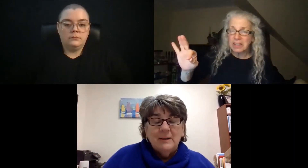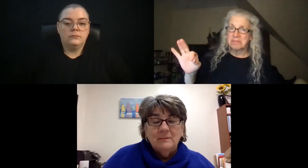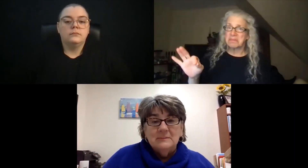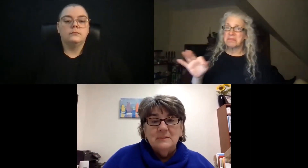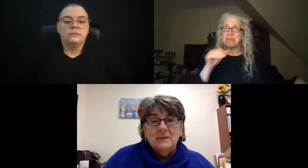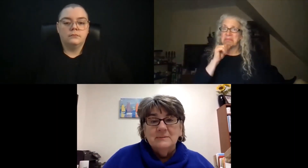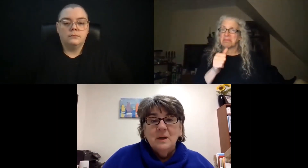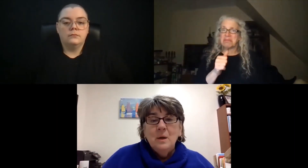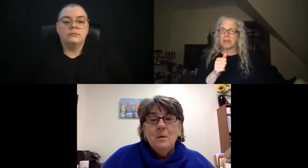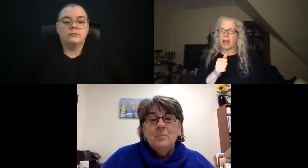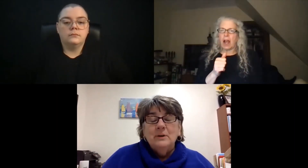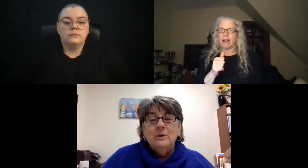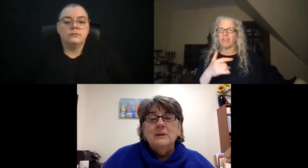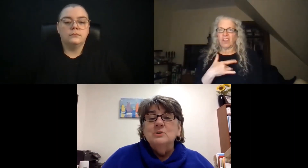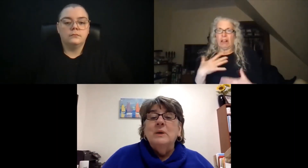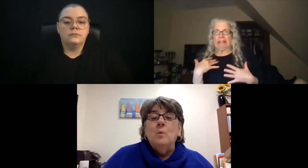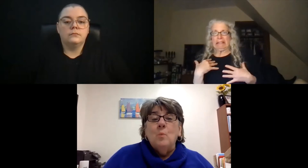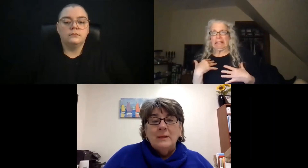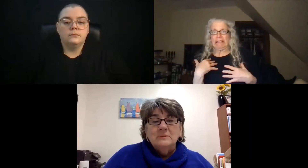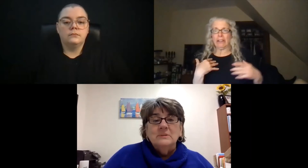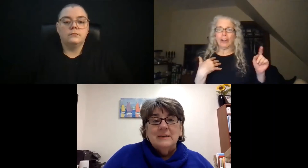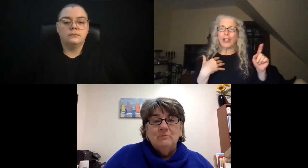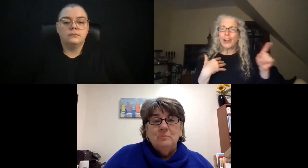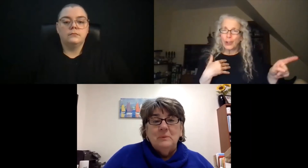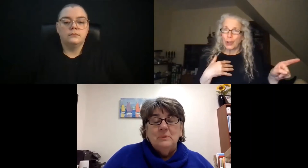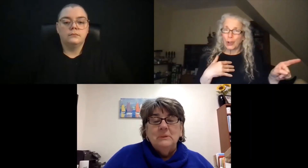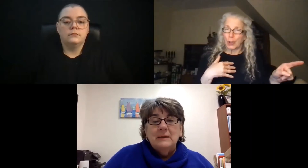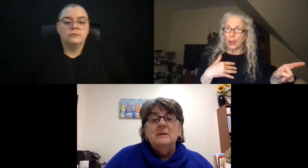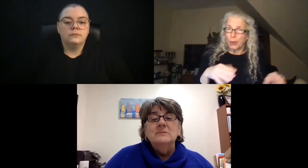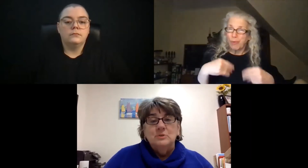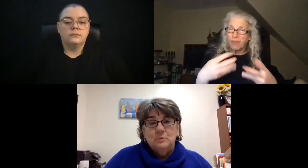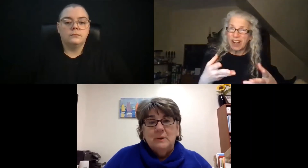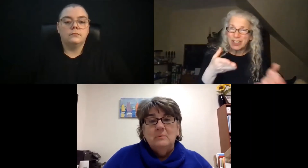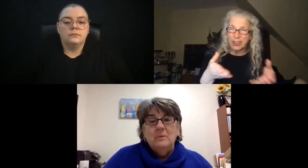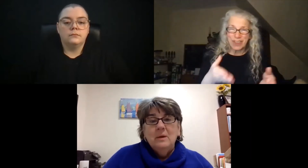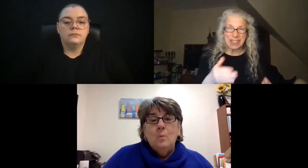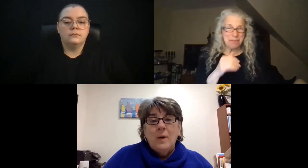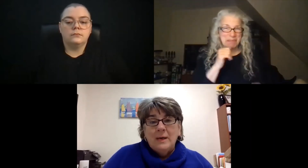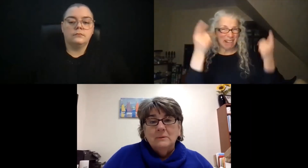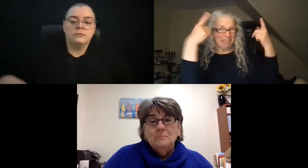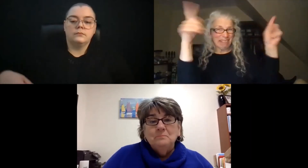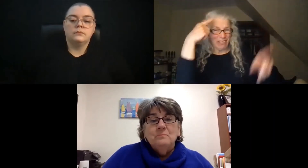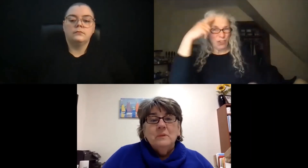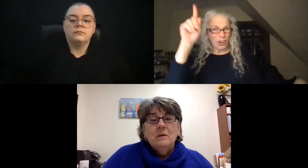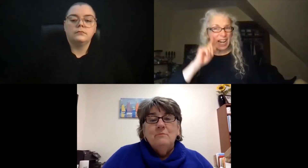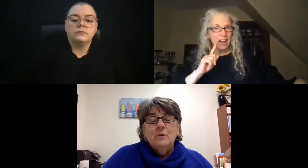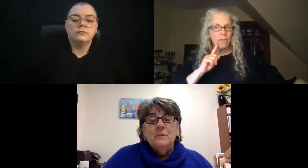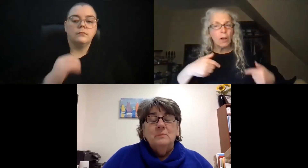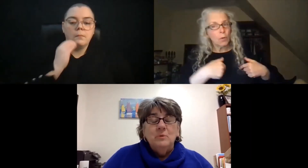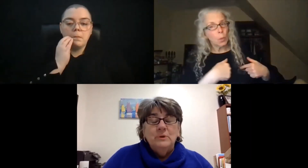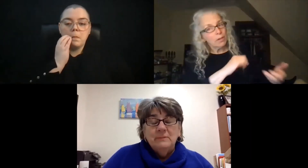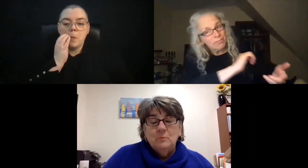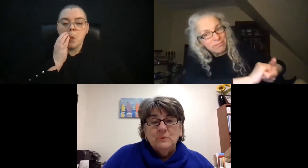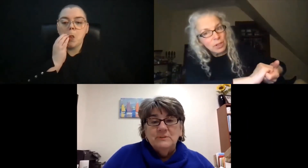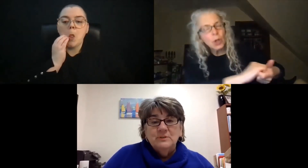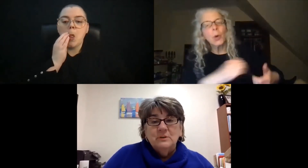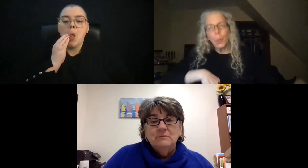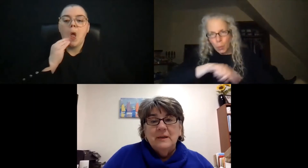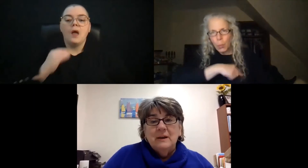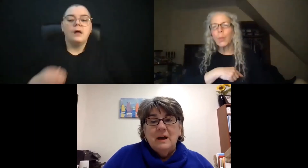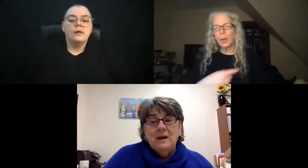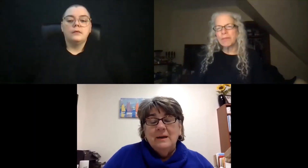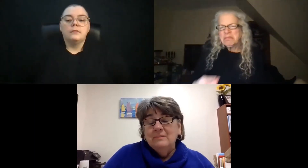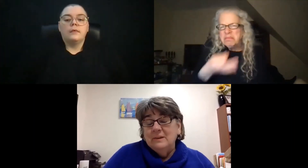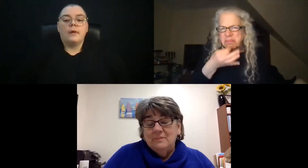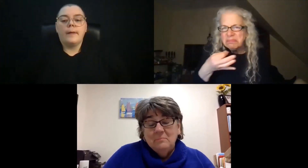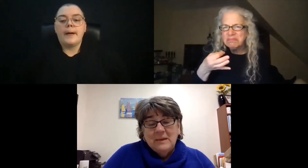providing these things, but you're not doing it well to deaf people. Let us do it well for the community that we serve.